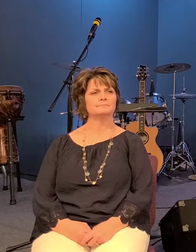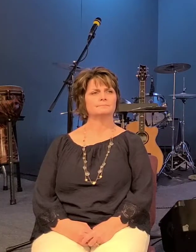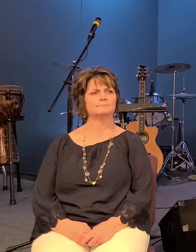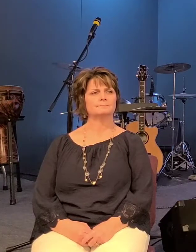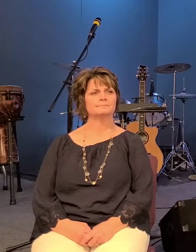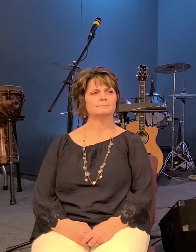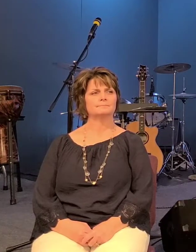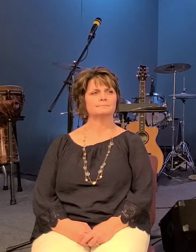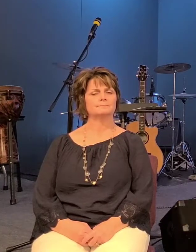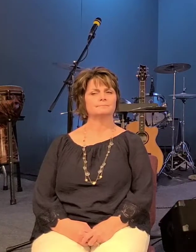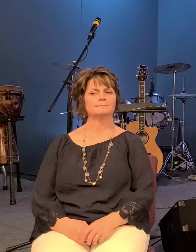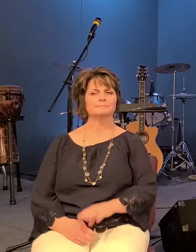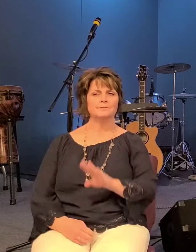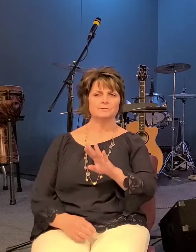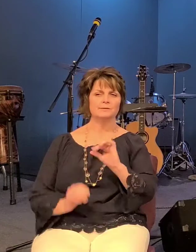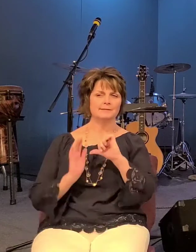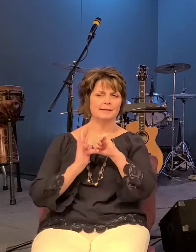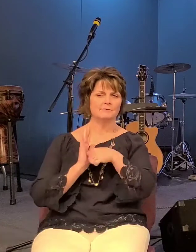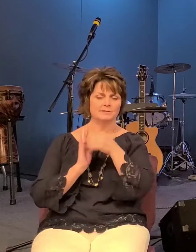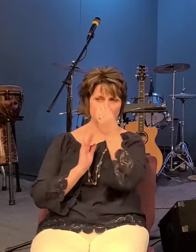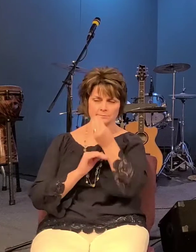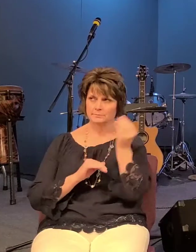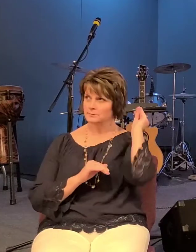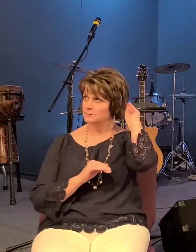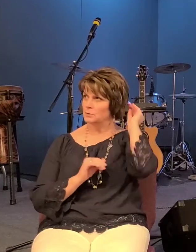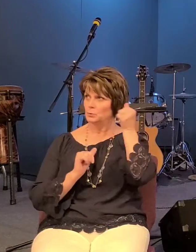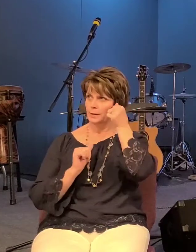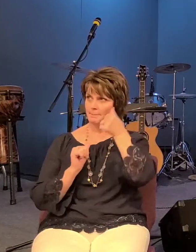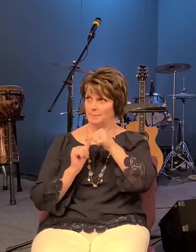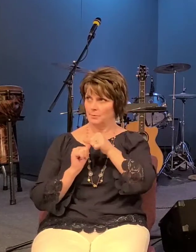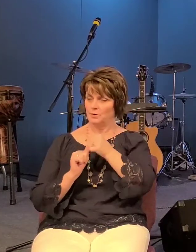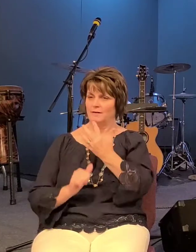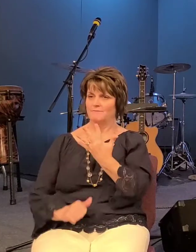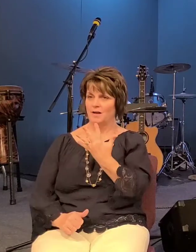so just put a pin in that if you will five thousand men